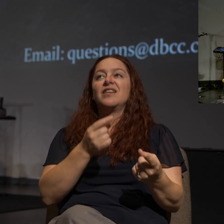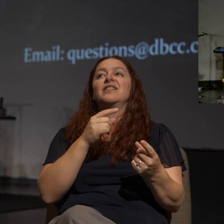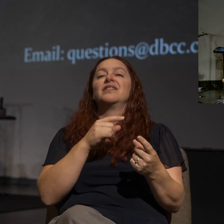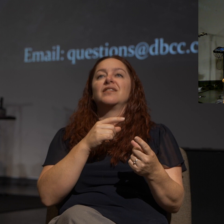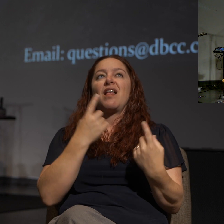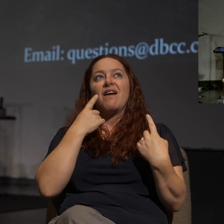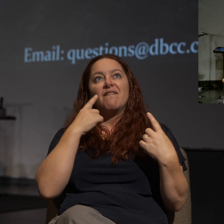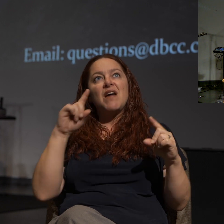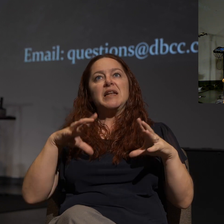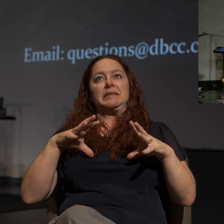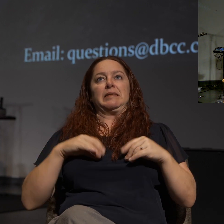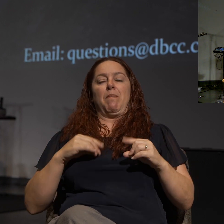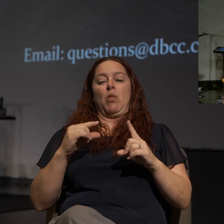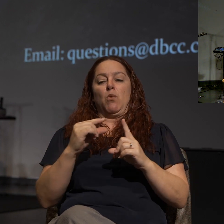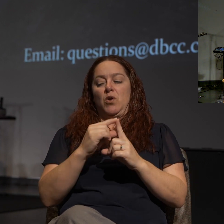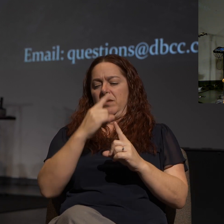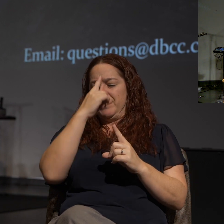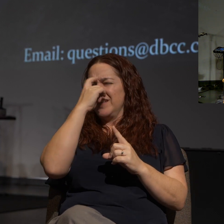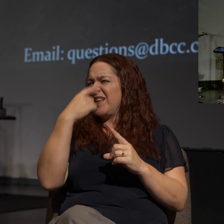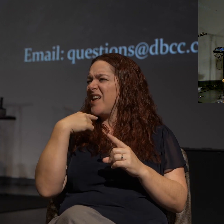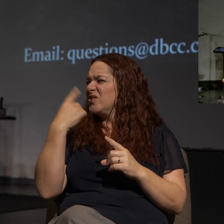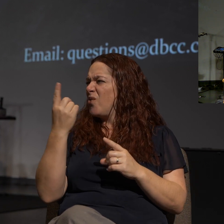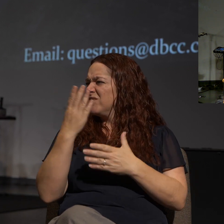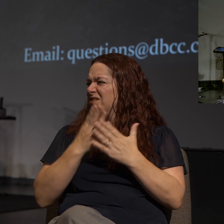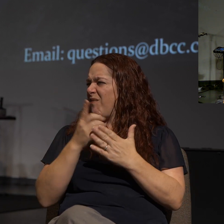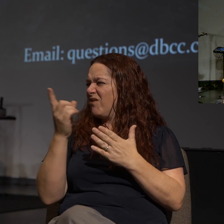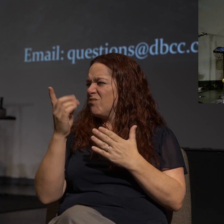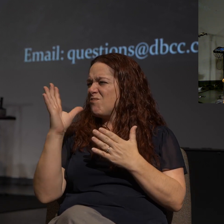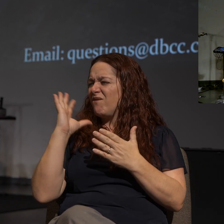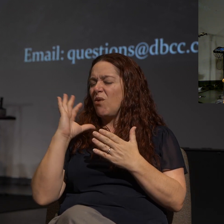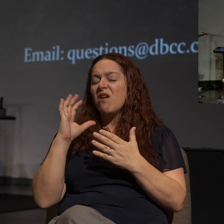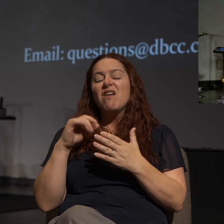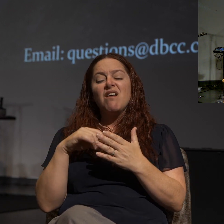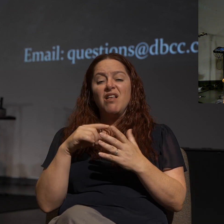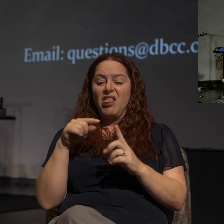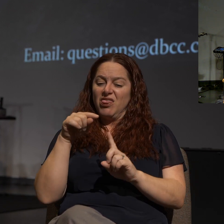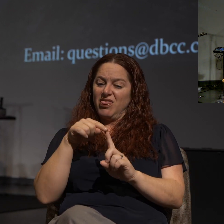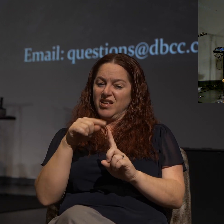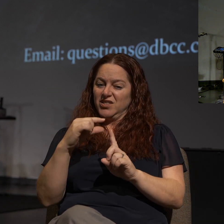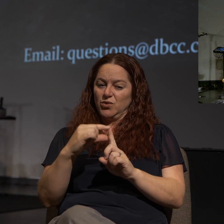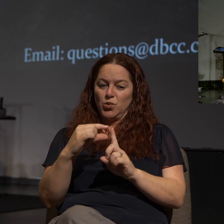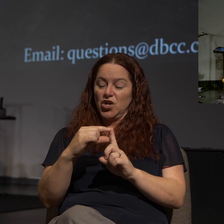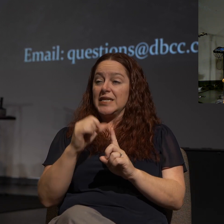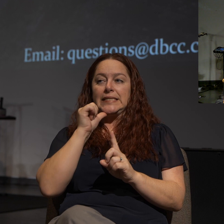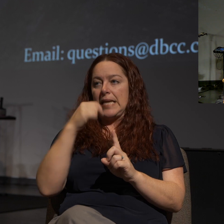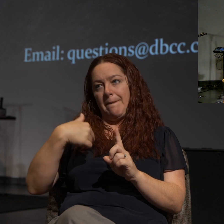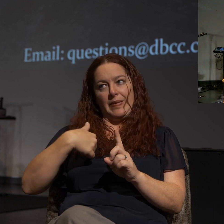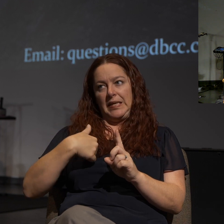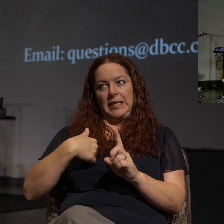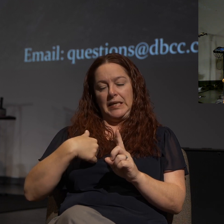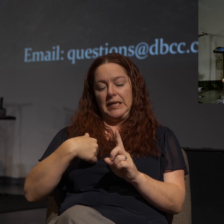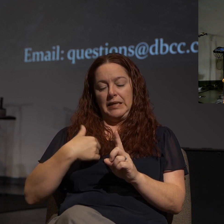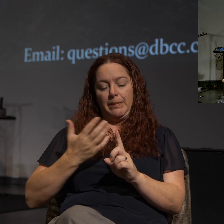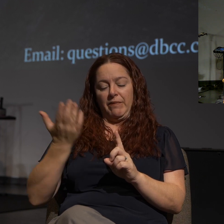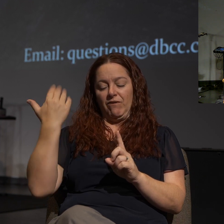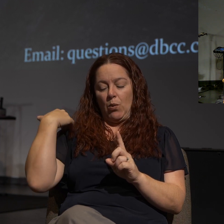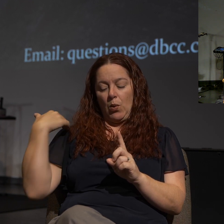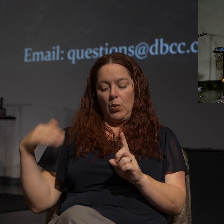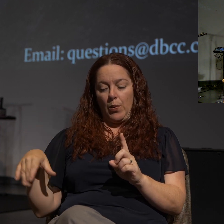was, and I've shared this with some of you in other situations, that this was definitely not me in my earlier days.